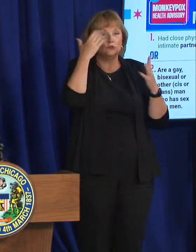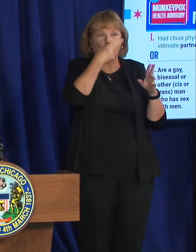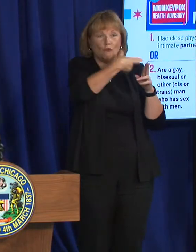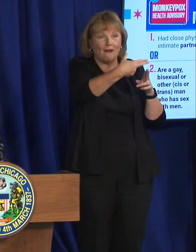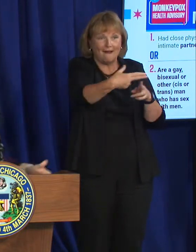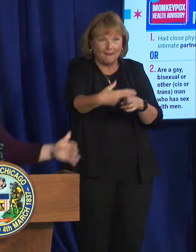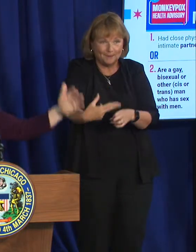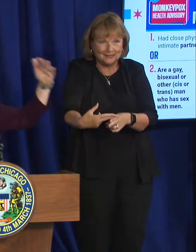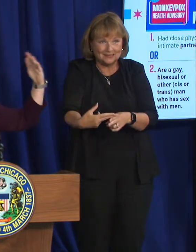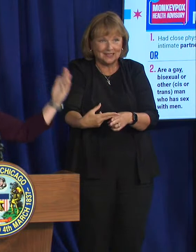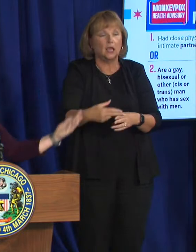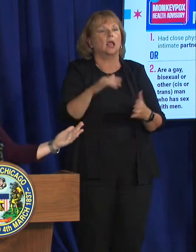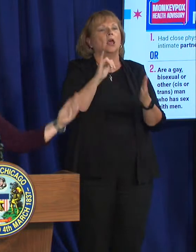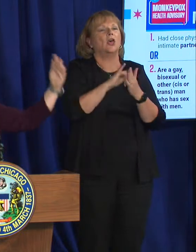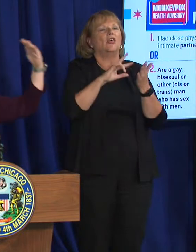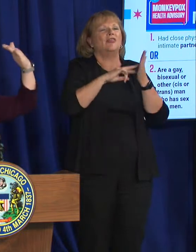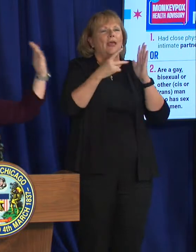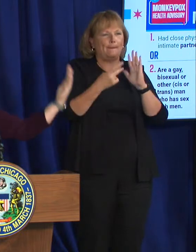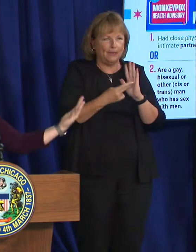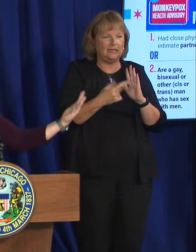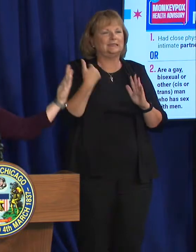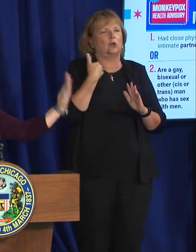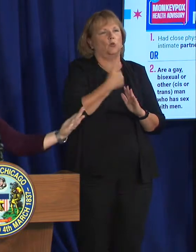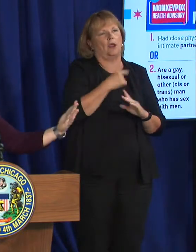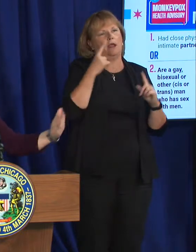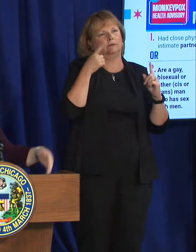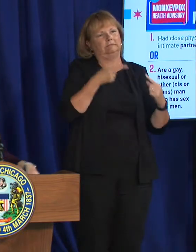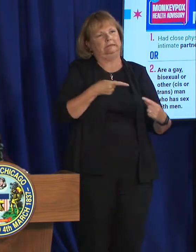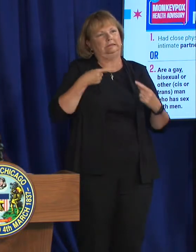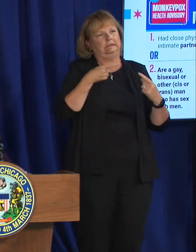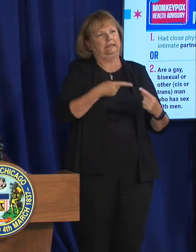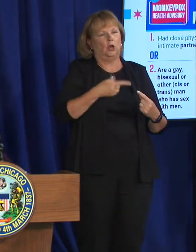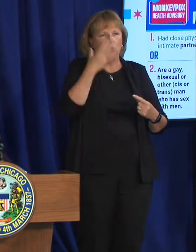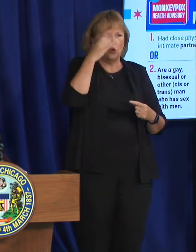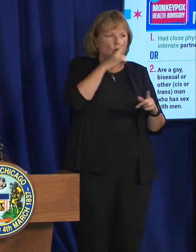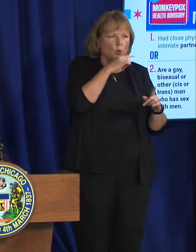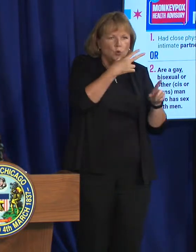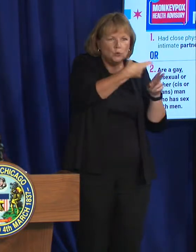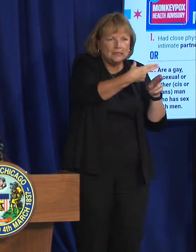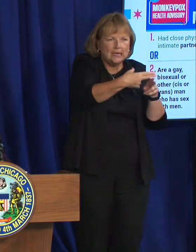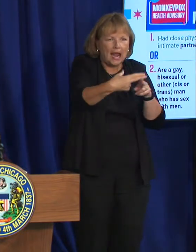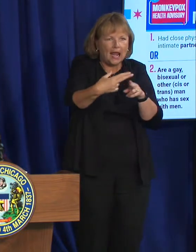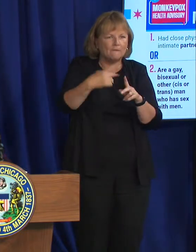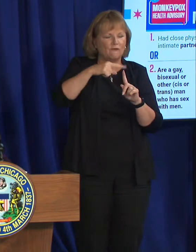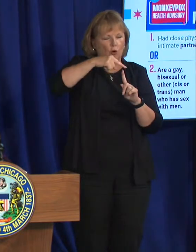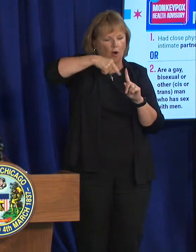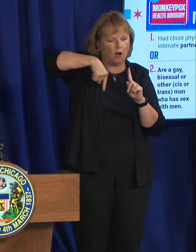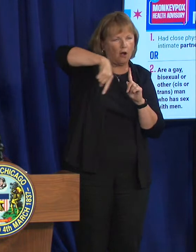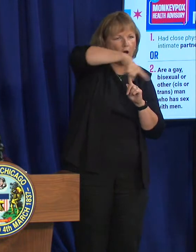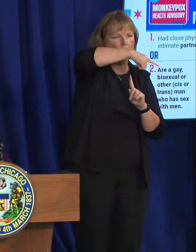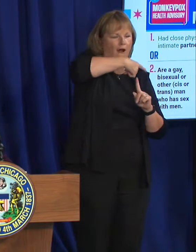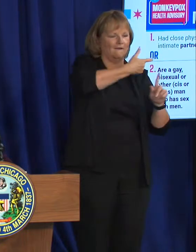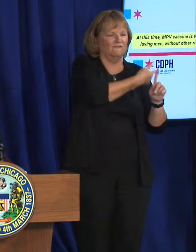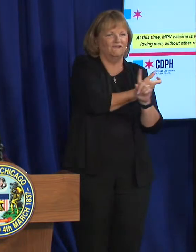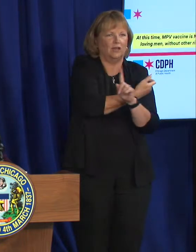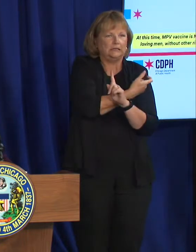And again, this gets it settings where we have trouble identifying everybody for that ring vaccination strategy.